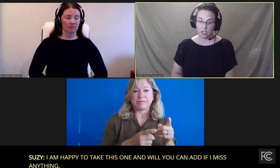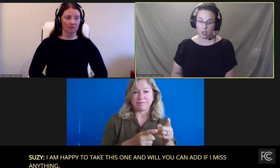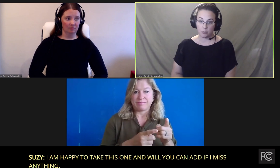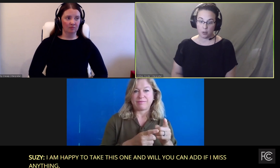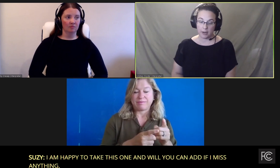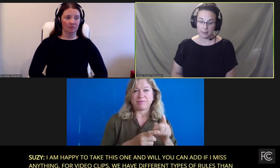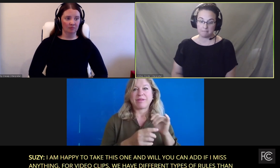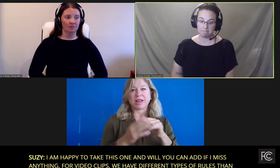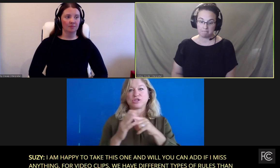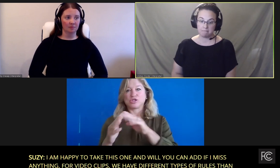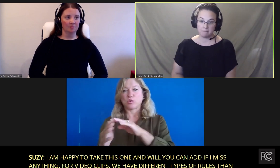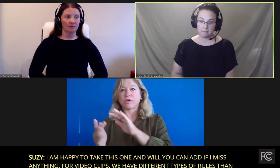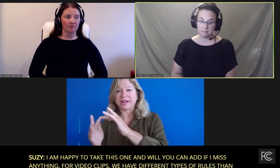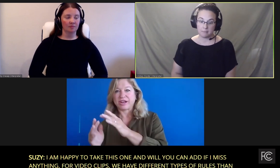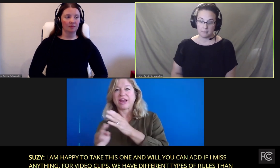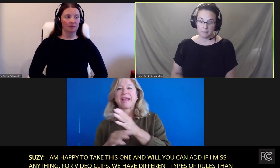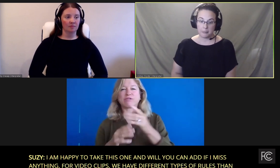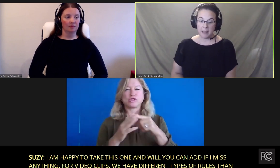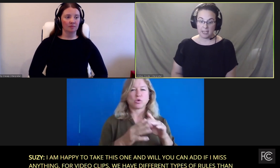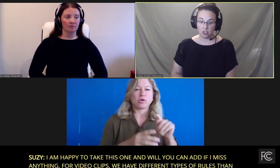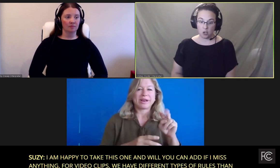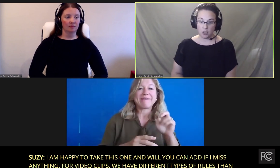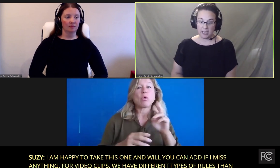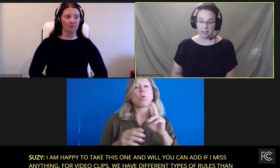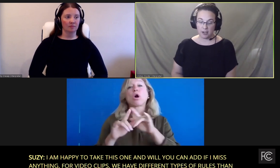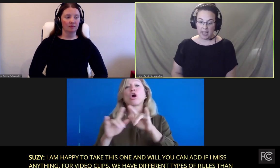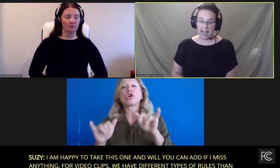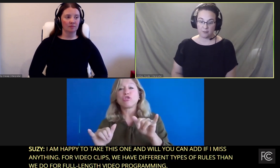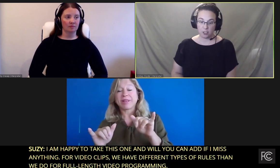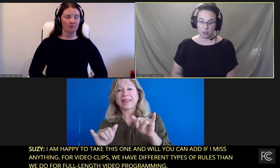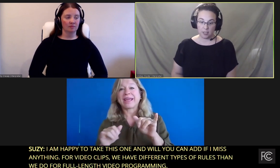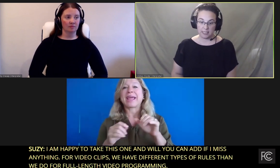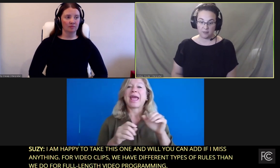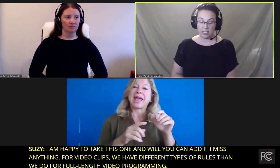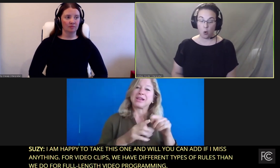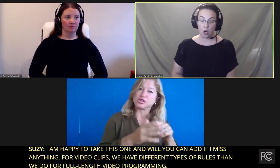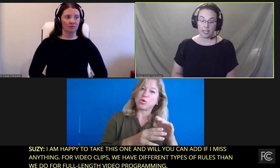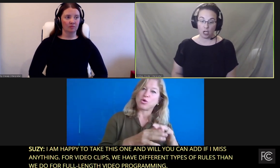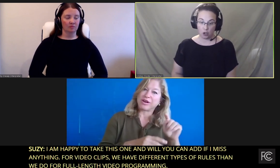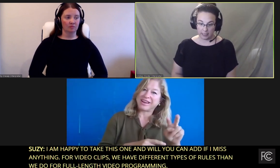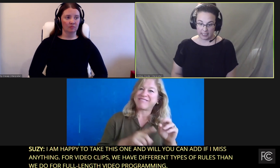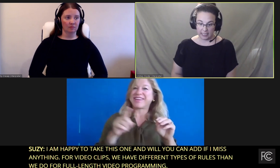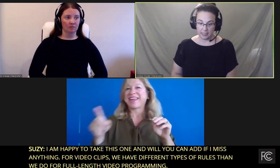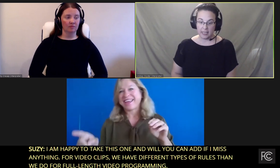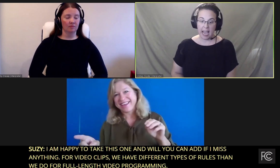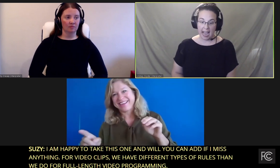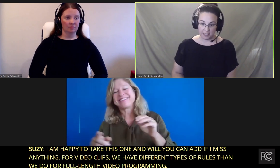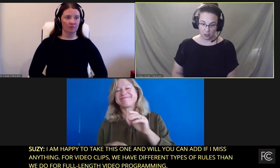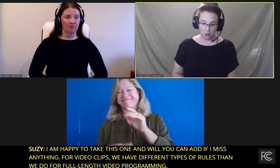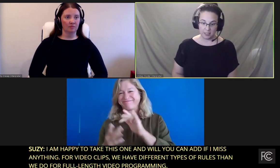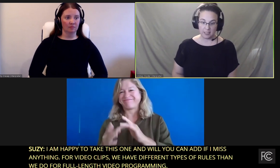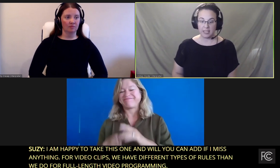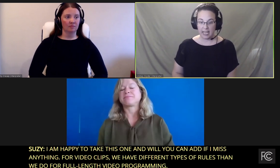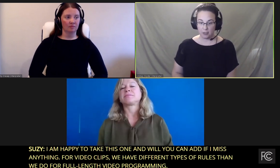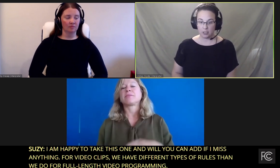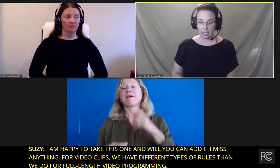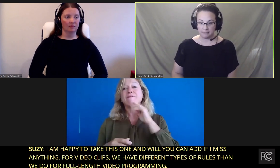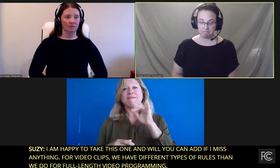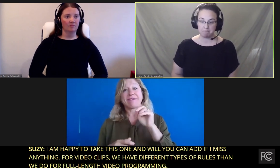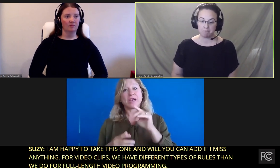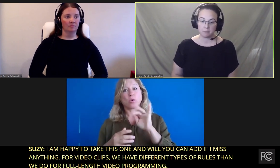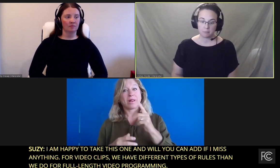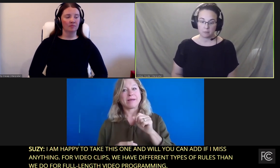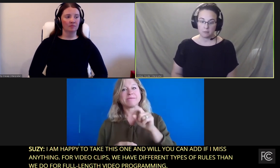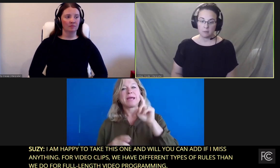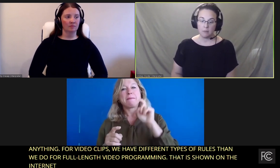length video programming. That is shown on the internet after it's shown on TV or concurrently as it's shown on TV and